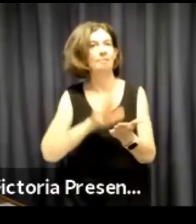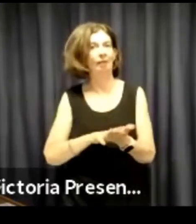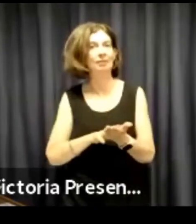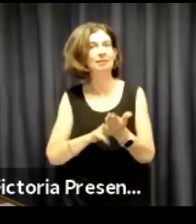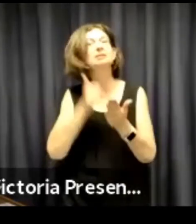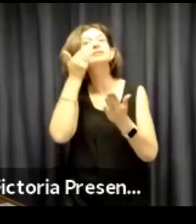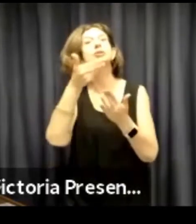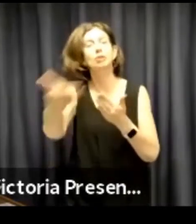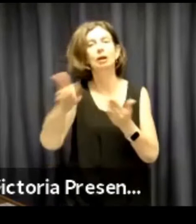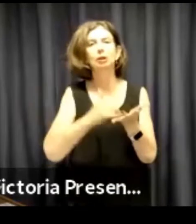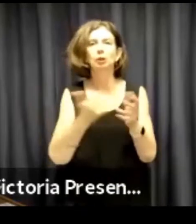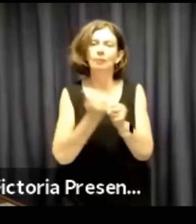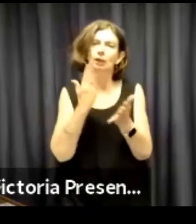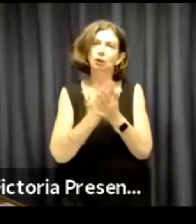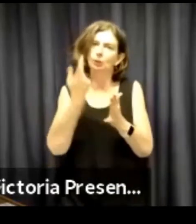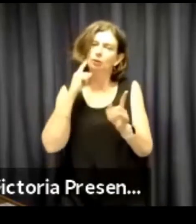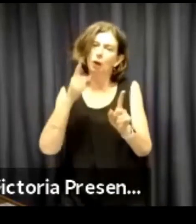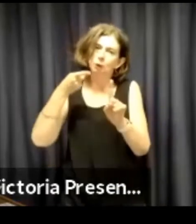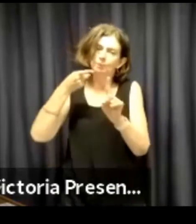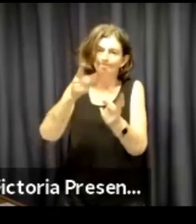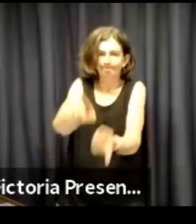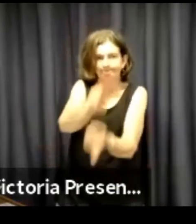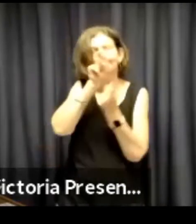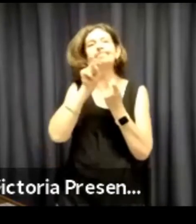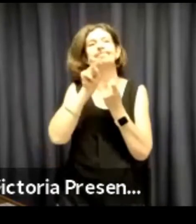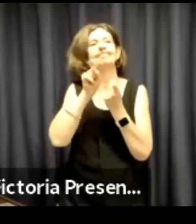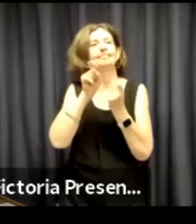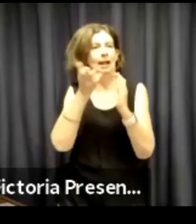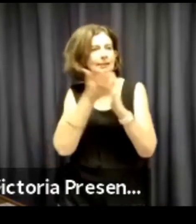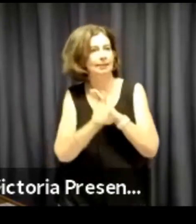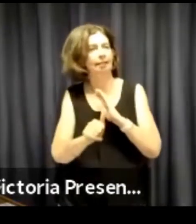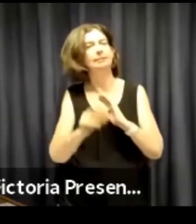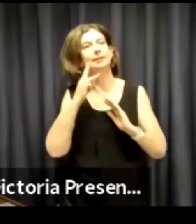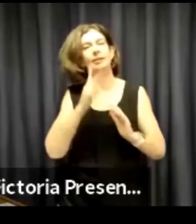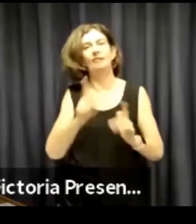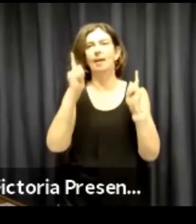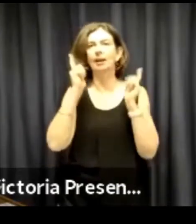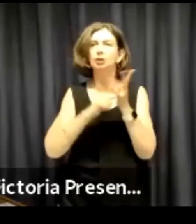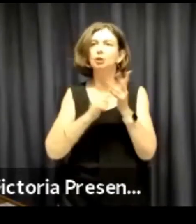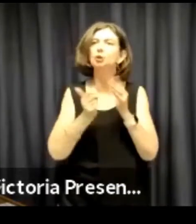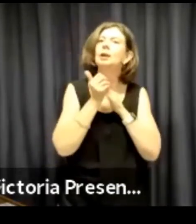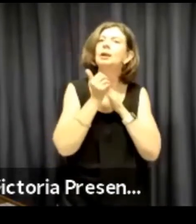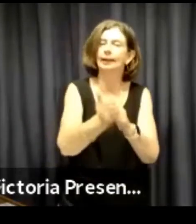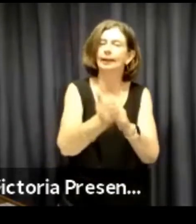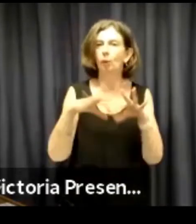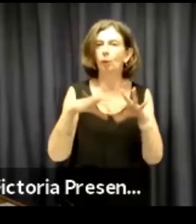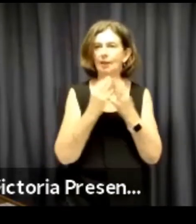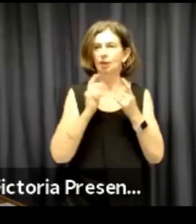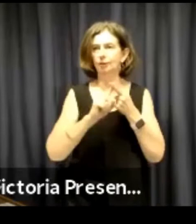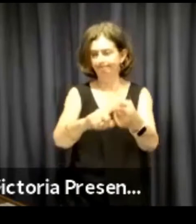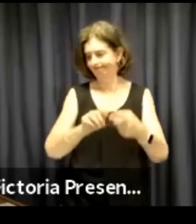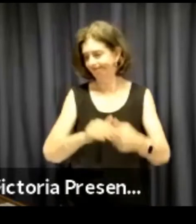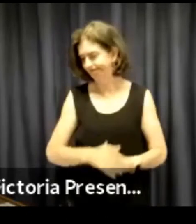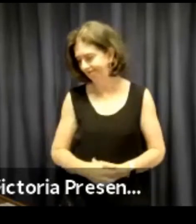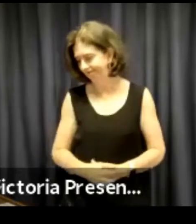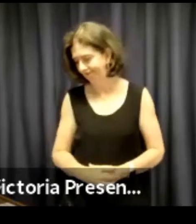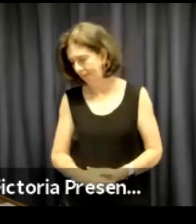And that is going to be one of our key focuses for the next 12 months, is to recruit a skilled Deaf manager to lead